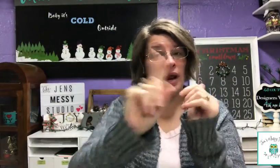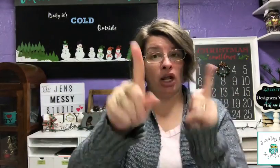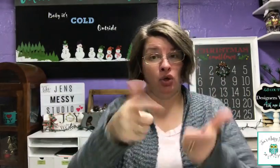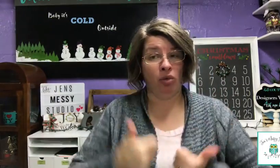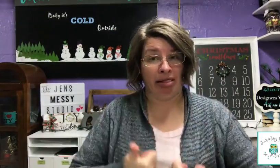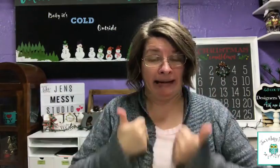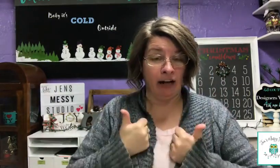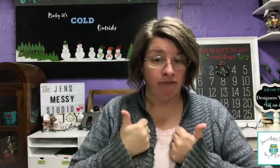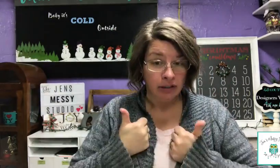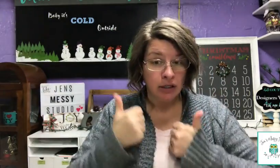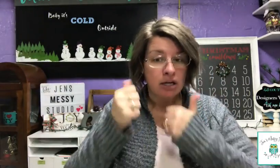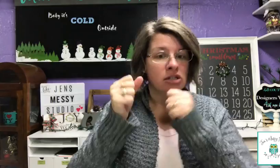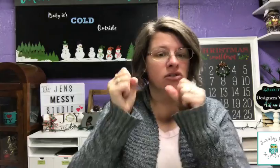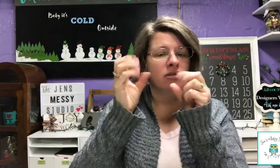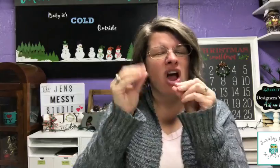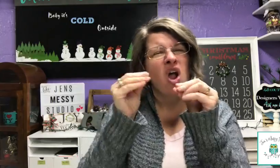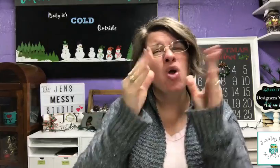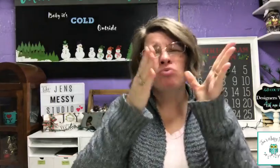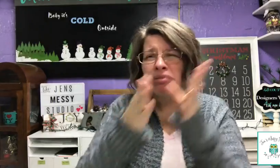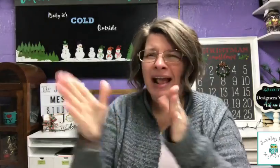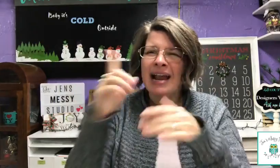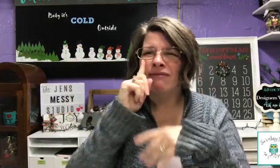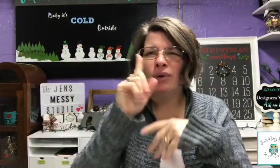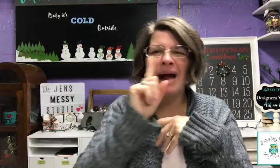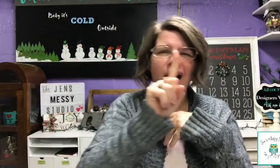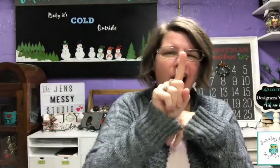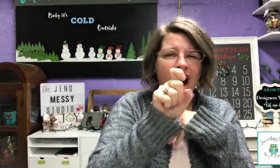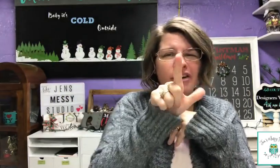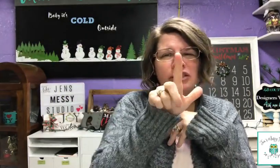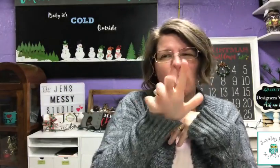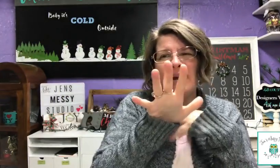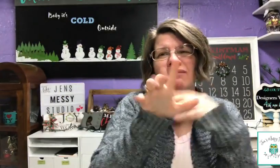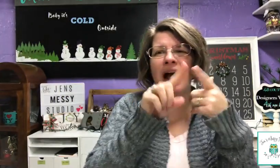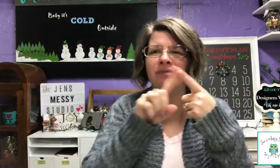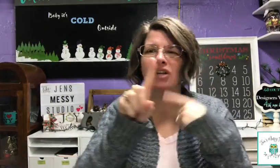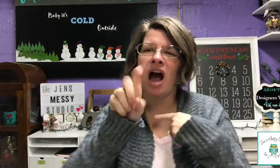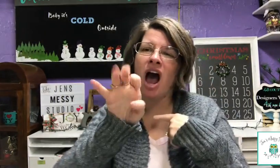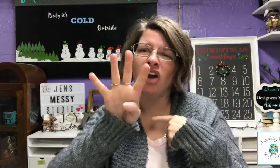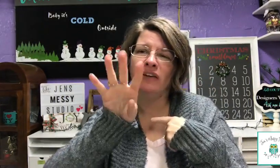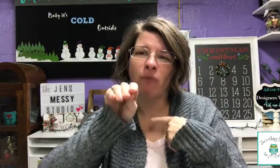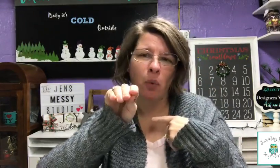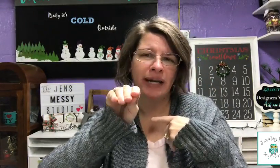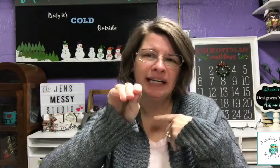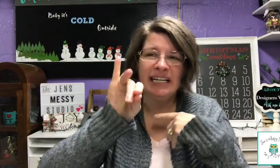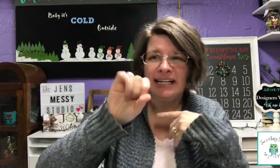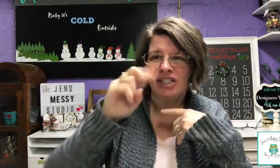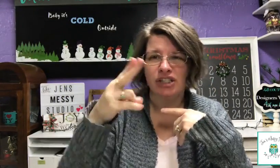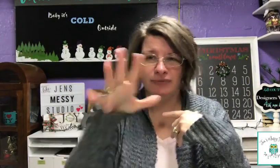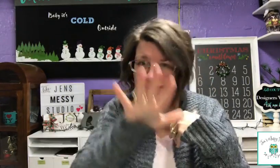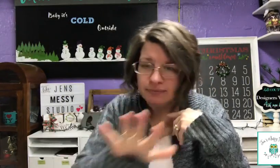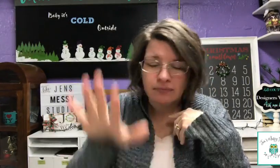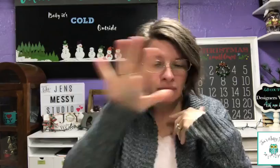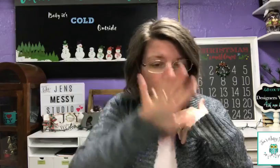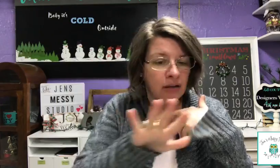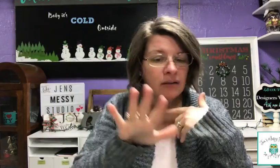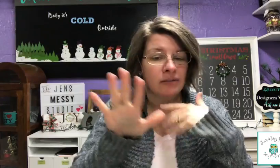where you live. So, playing for about 125 to 104 years. Uh,